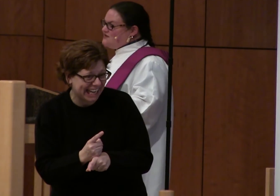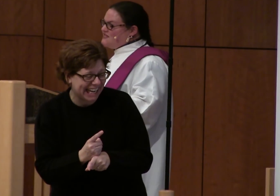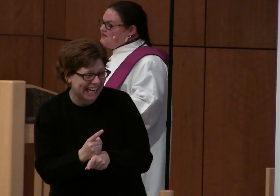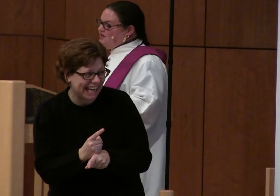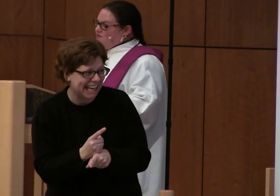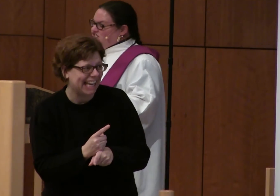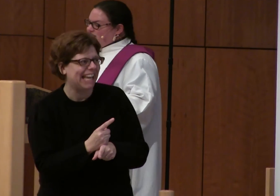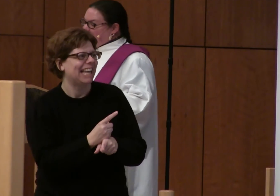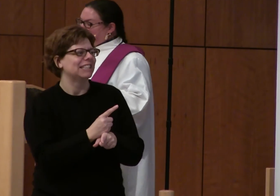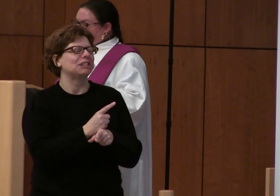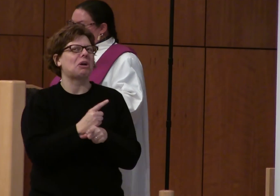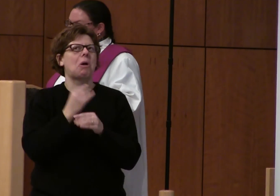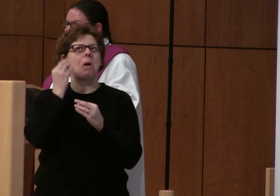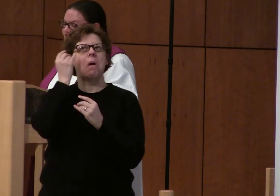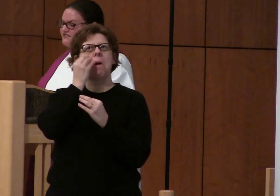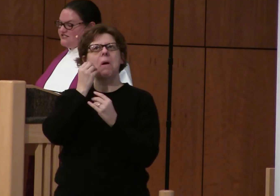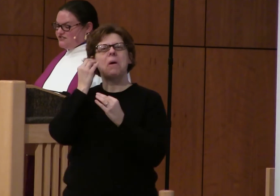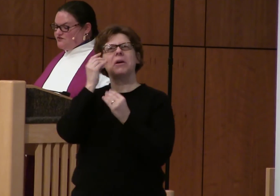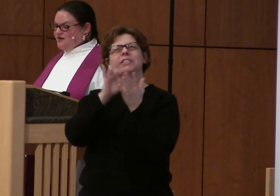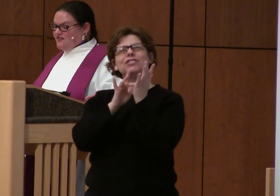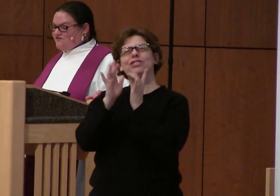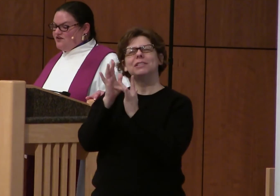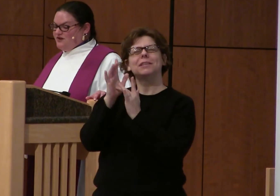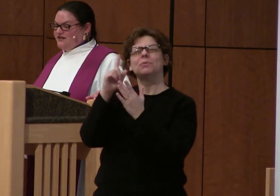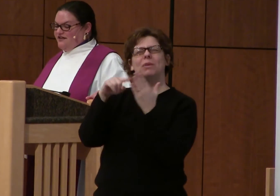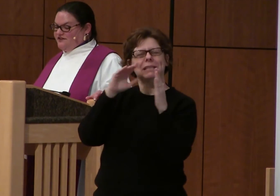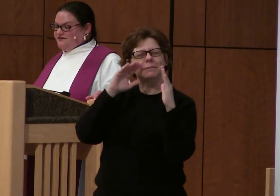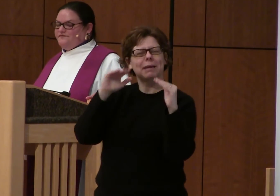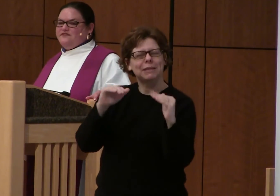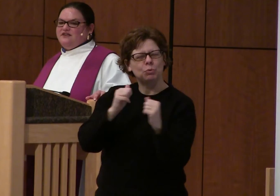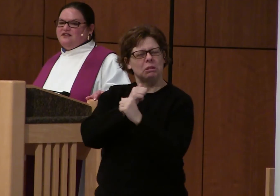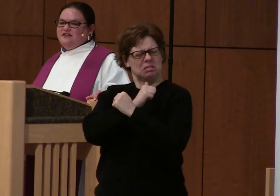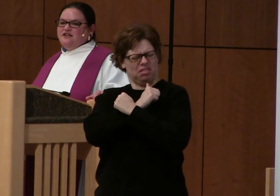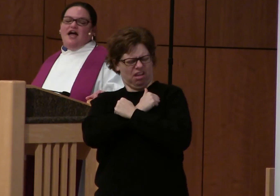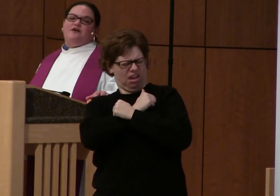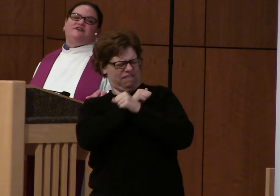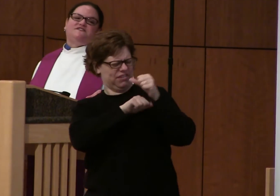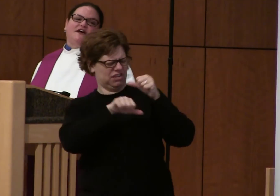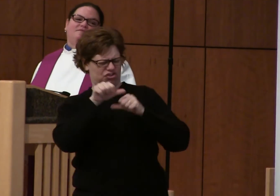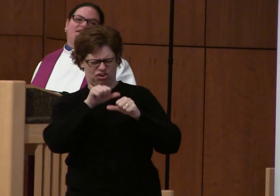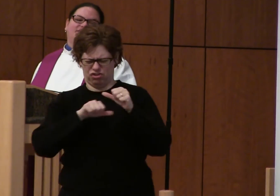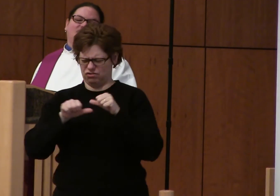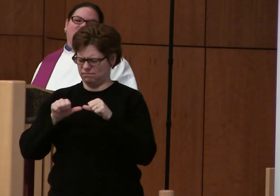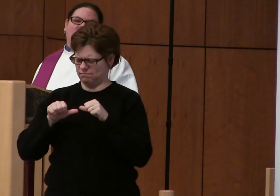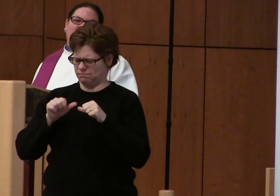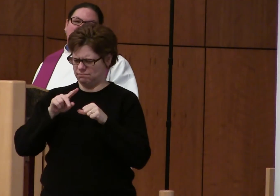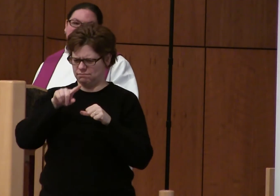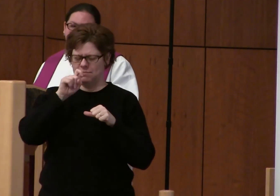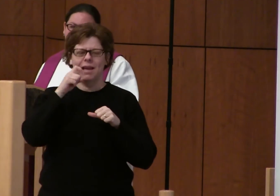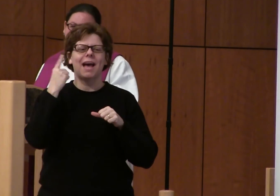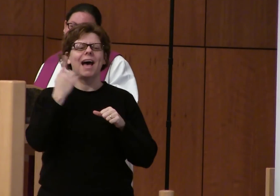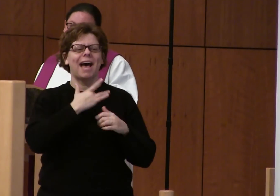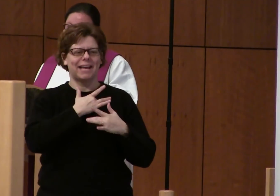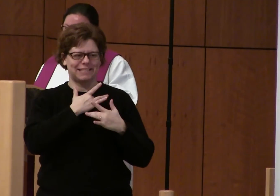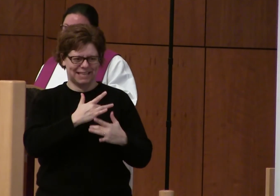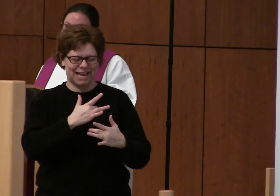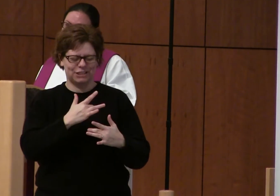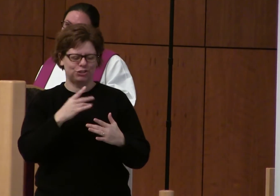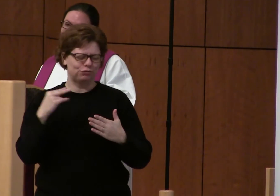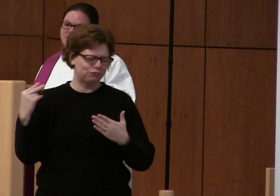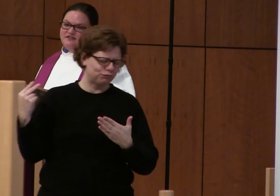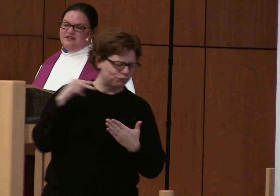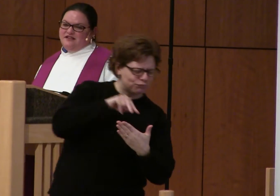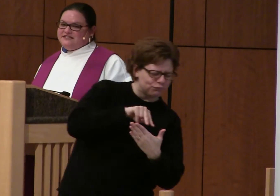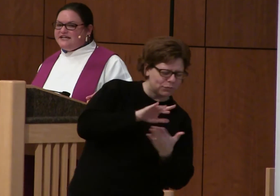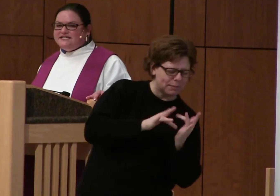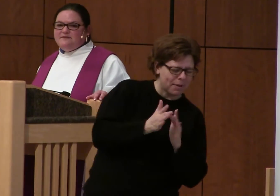And as we think about what Jesus is asking us to do in loving one another, I always find myself going back in Scripture.